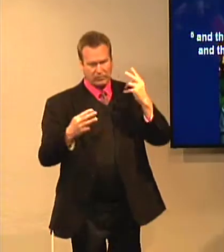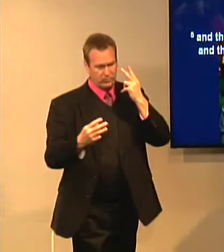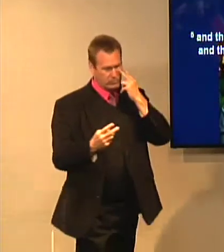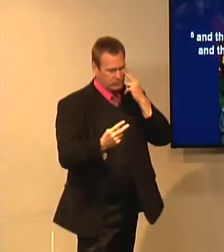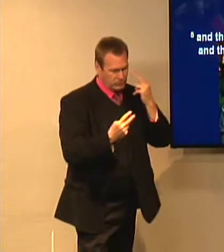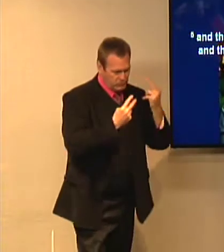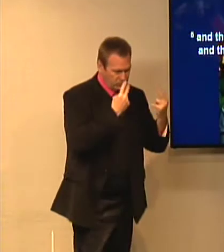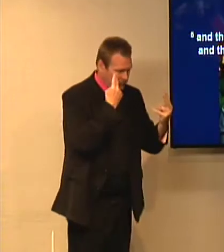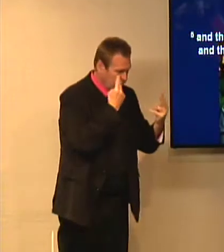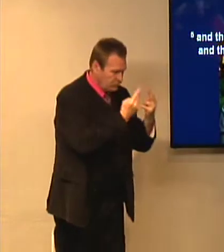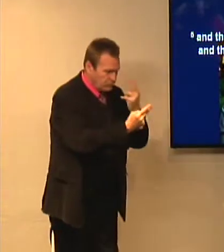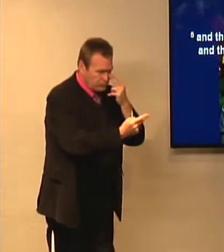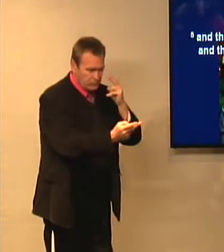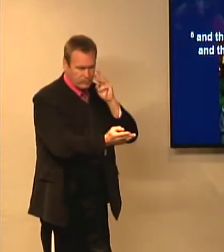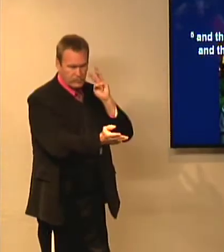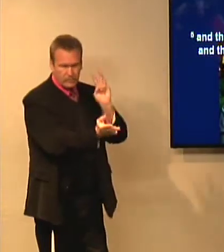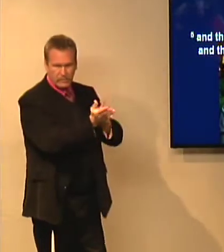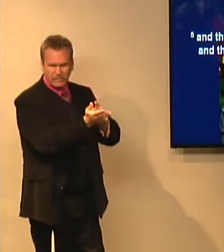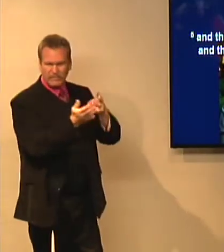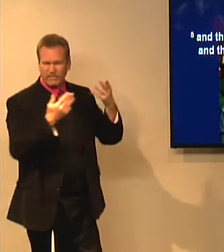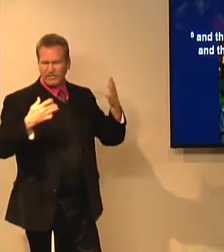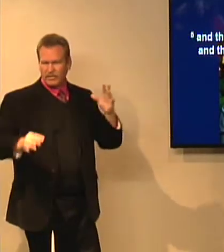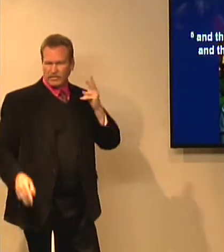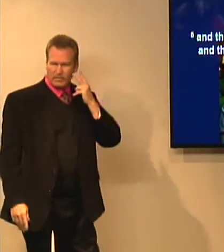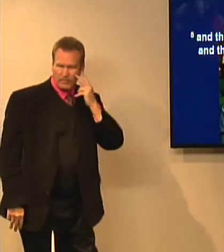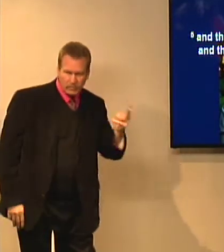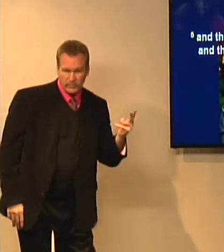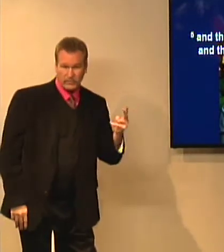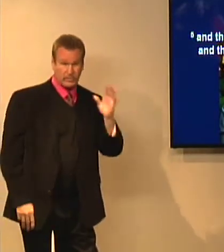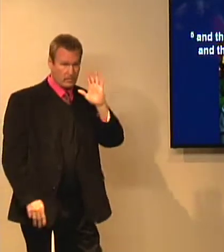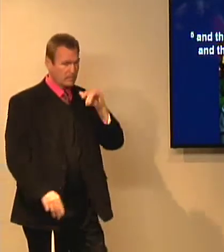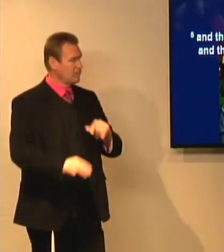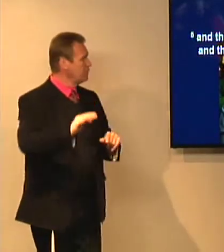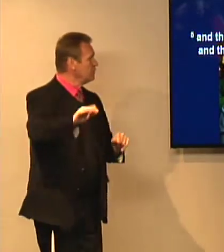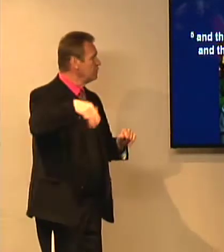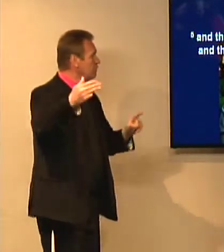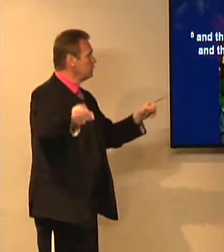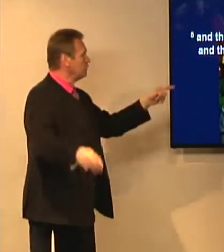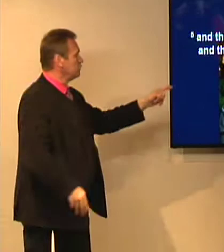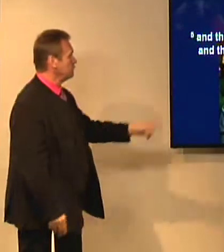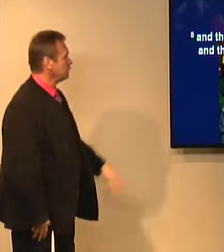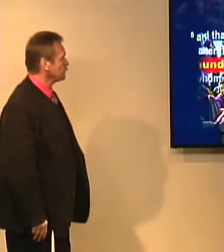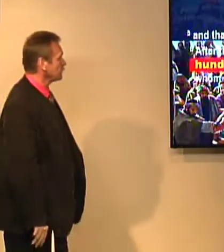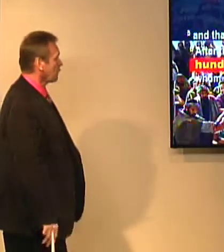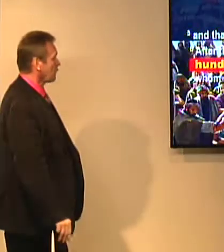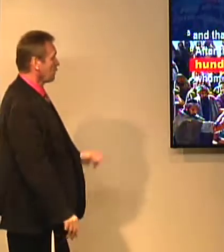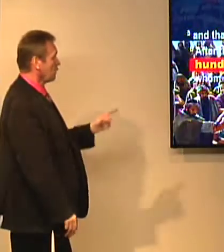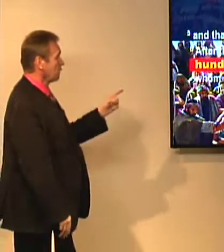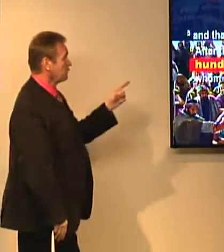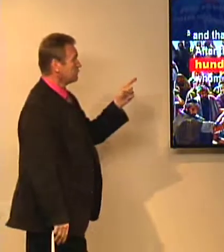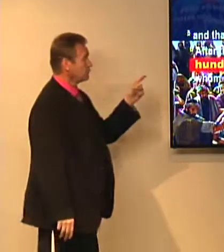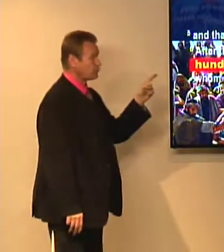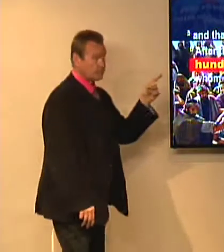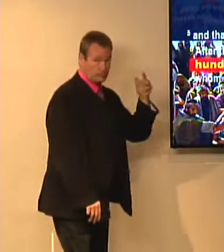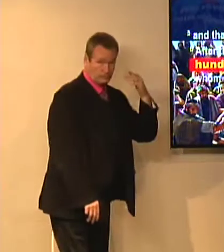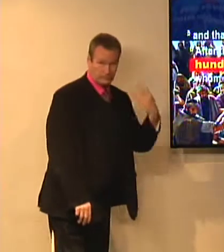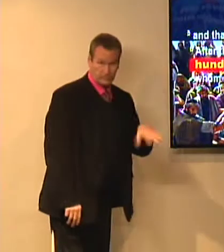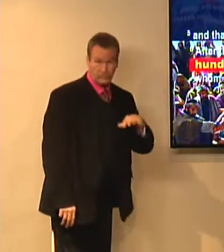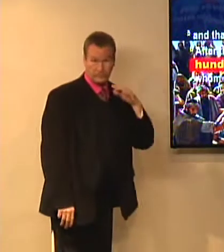disciples saw this for themselves. They were witnesses. This is some of facts that Paul was sharing with them.